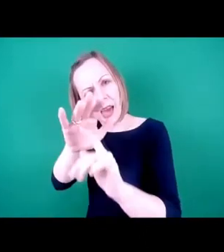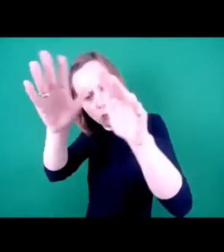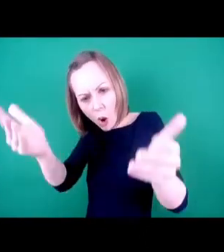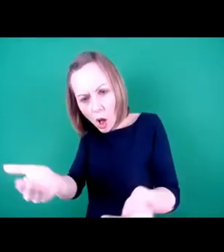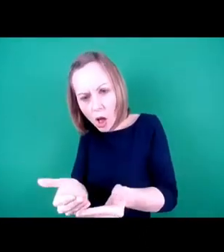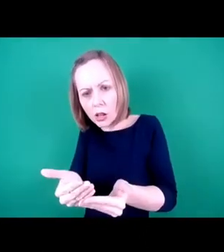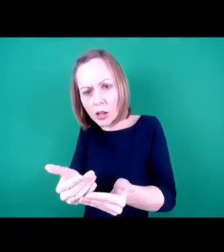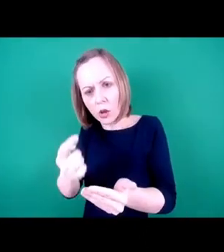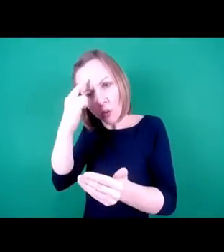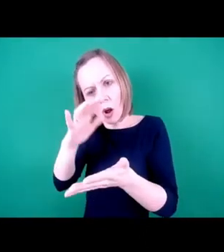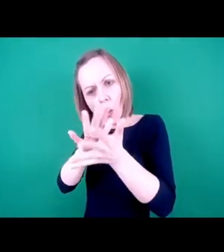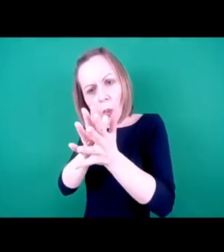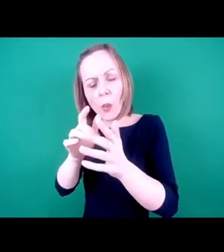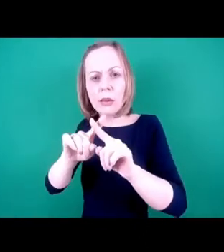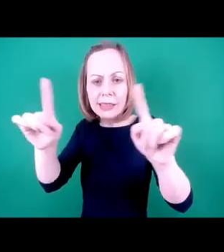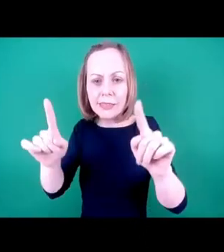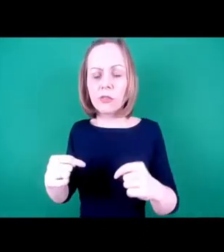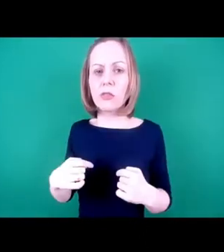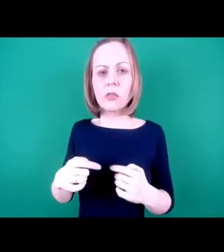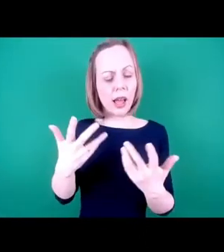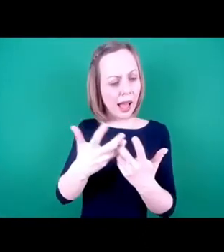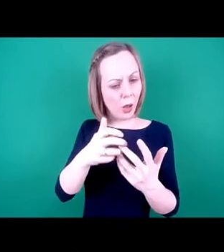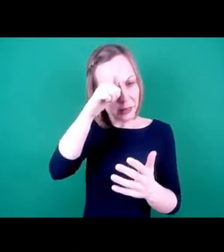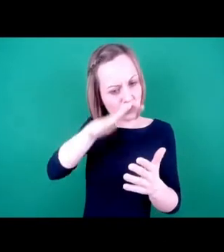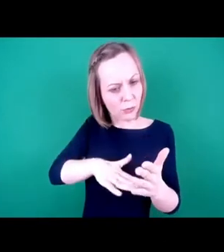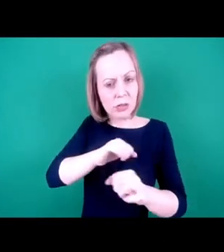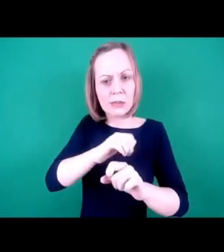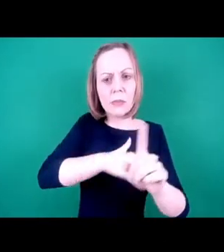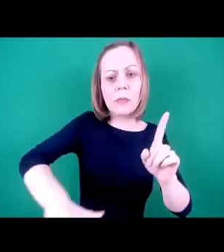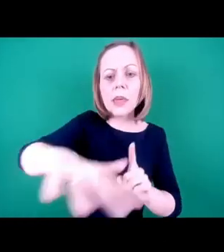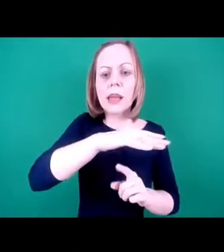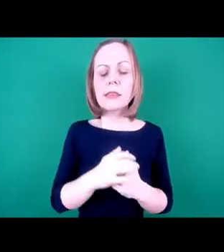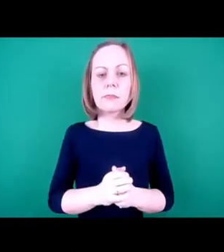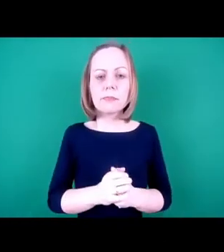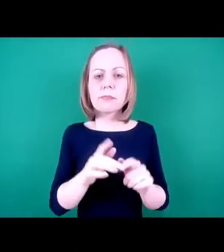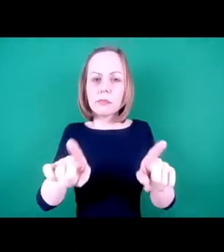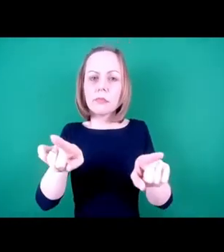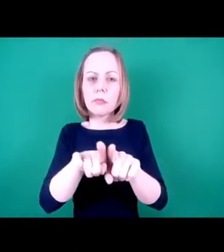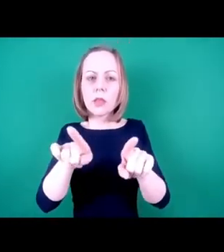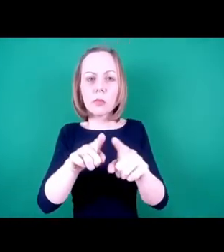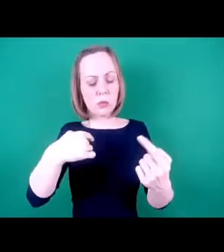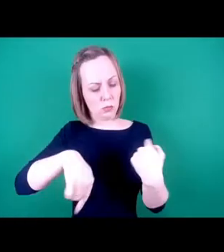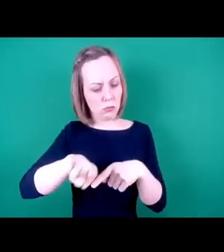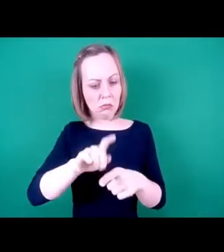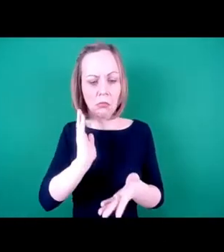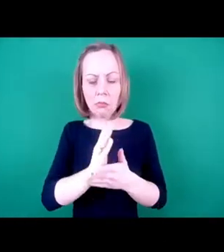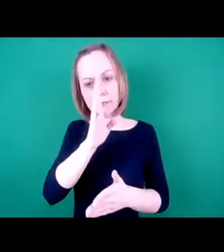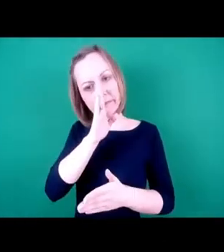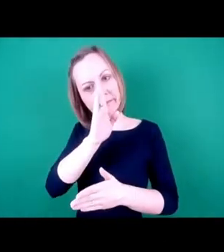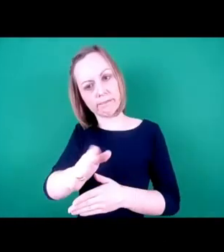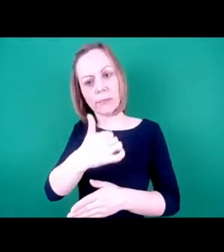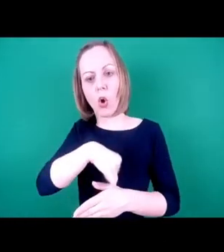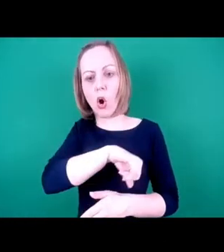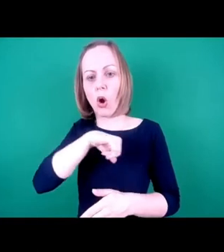very particular ways of experiencing different spaces. But also crucially, it provided direct and honest accounts of